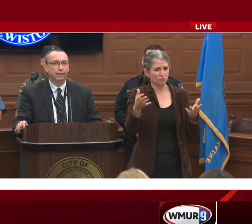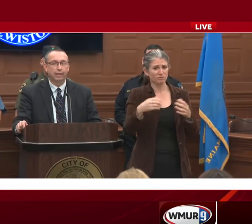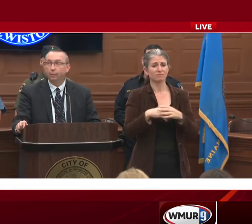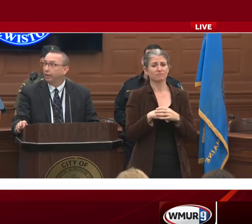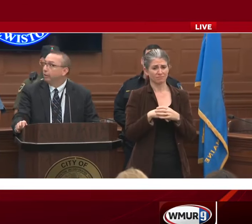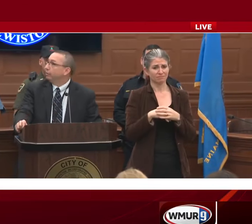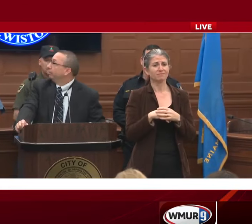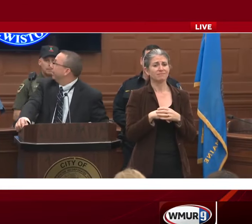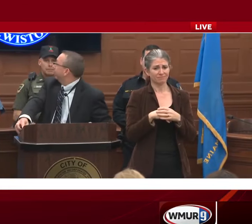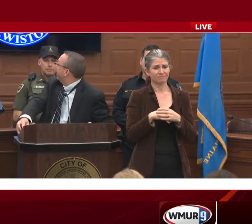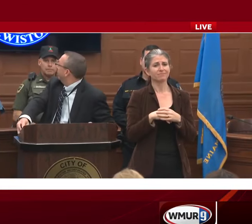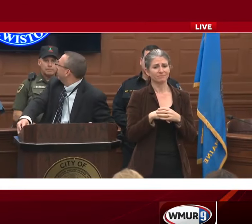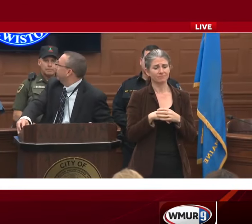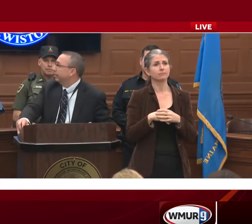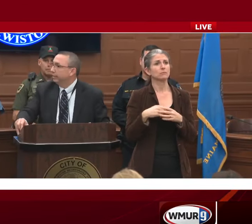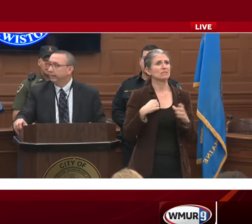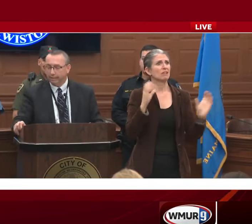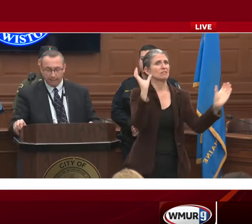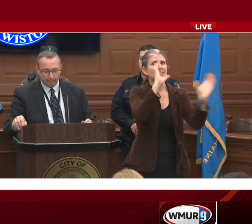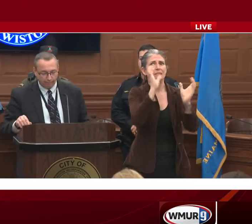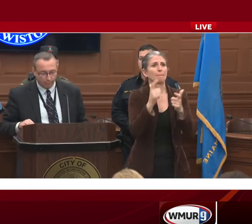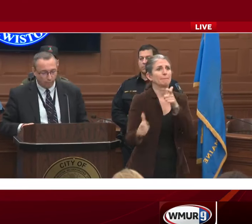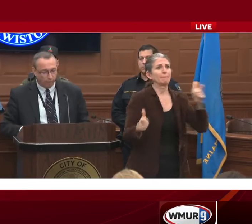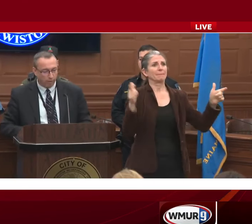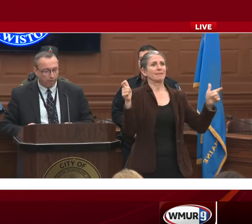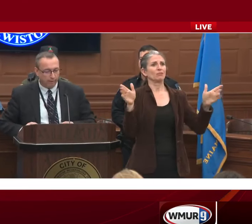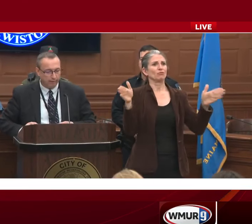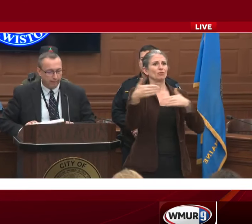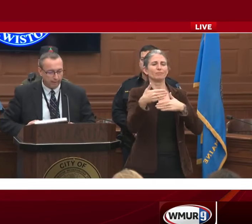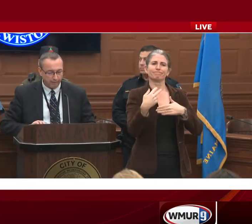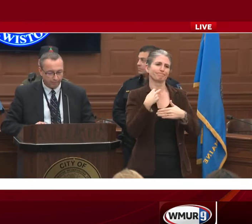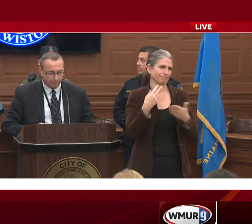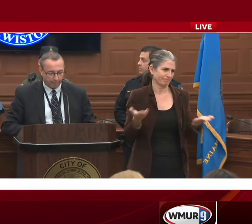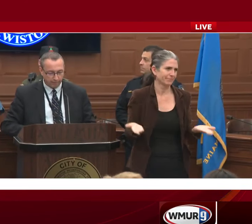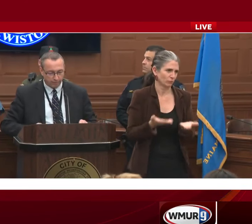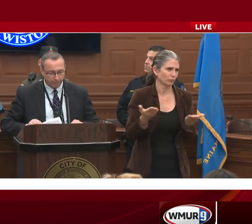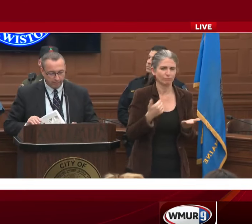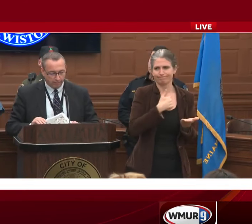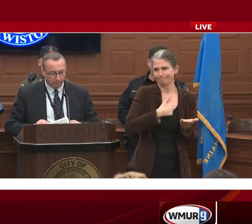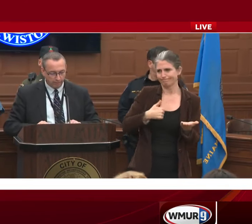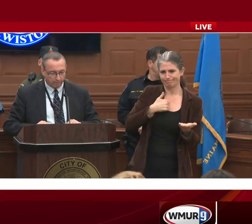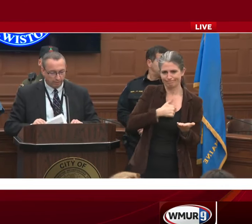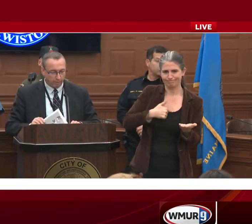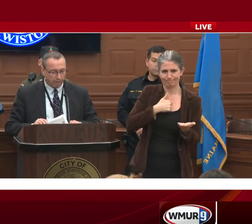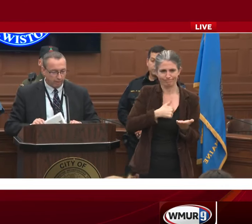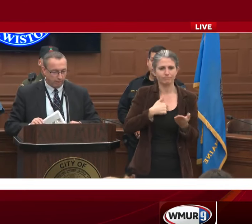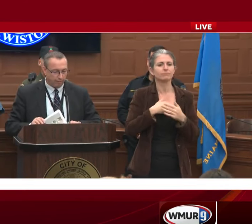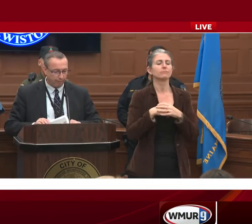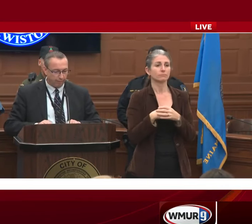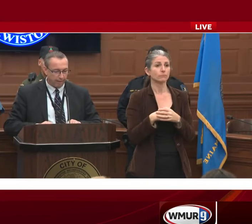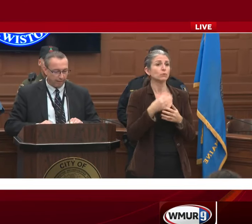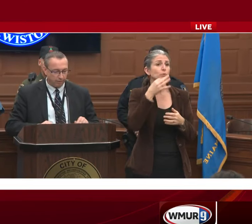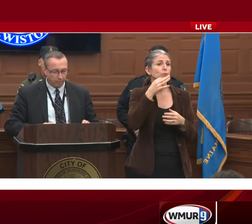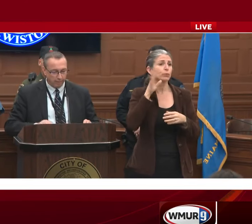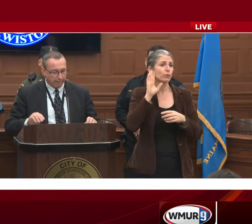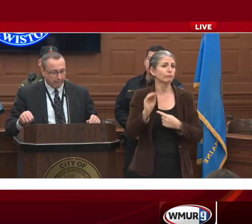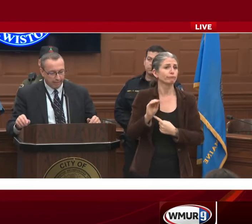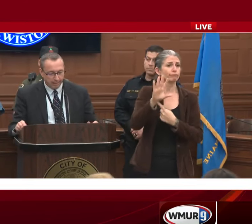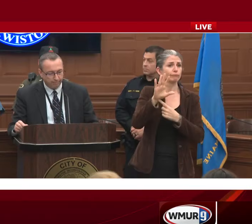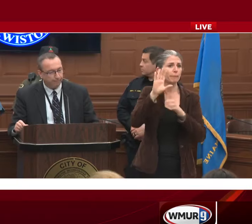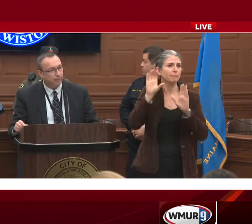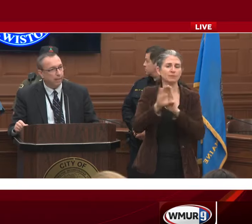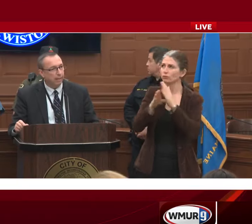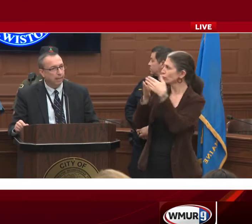work. We're going to use some technology for some pictures here right off the bat. So